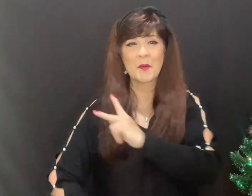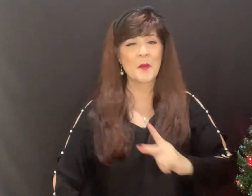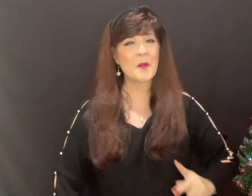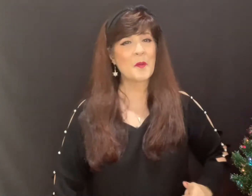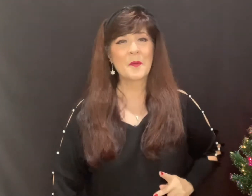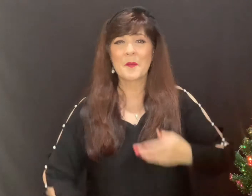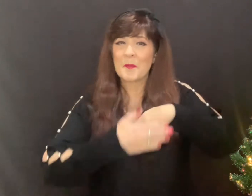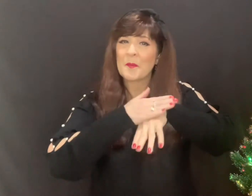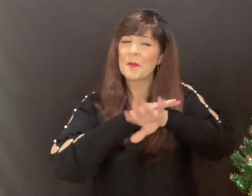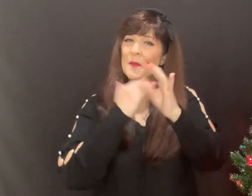today.